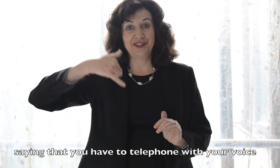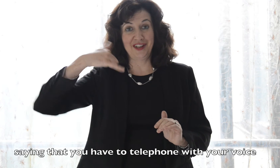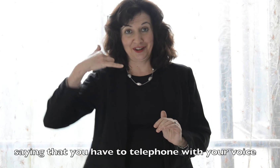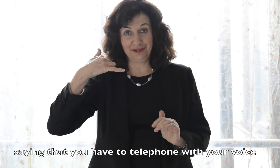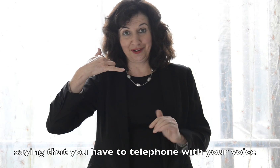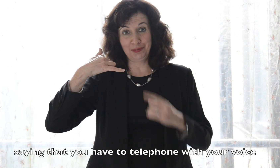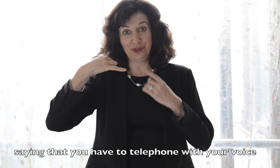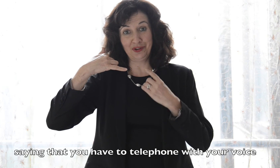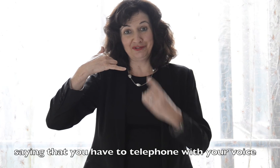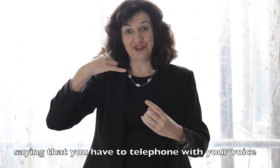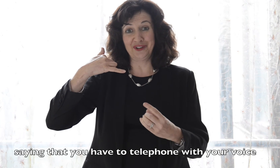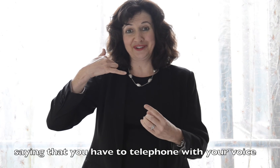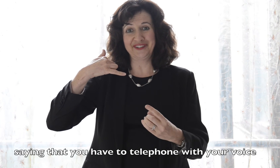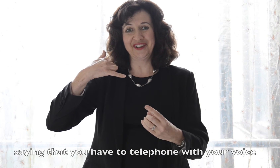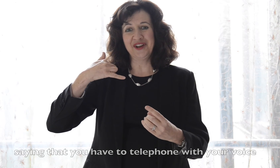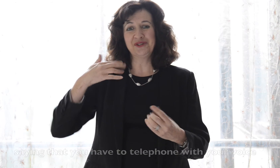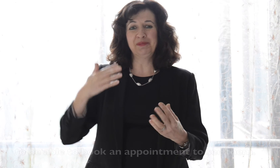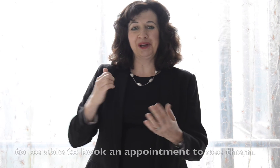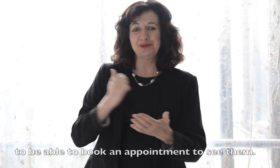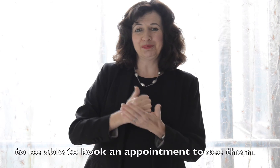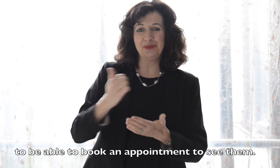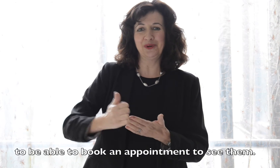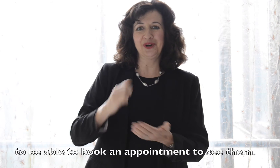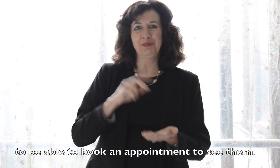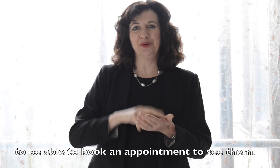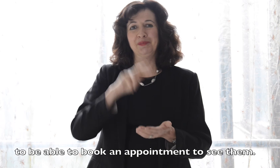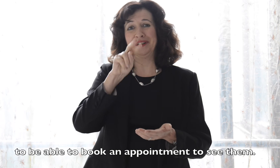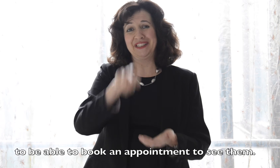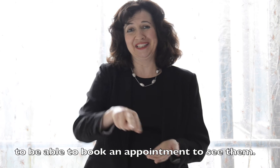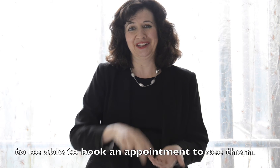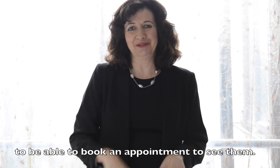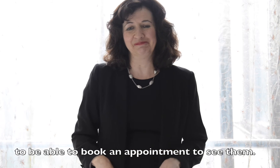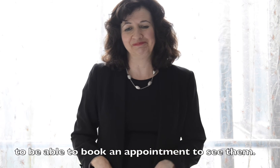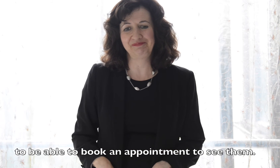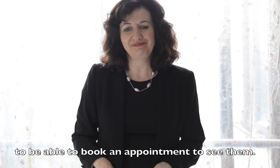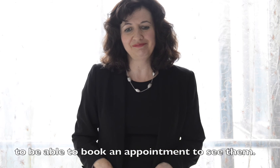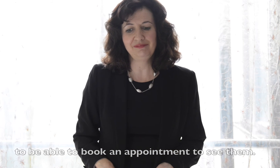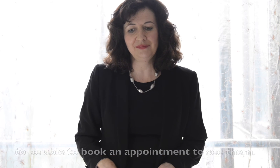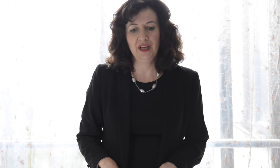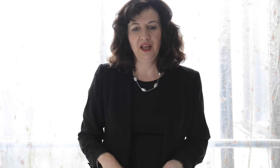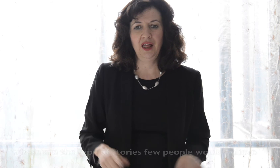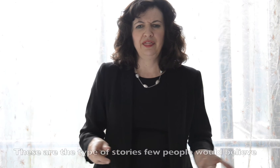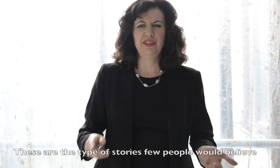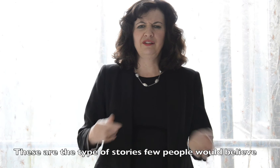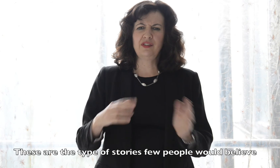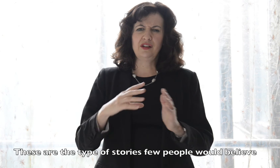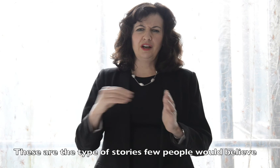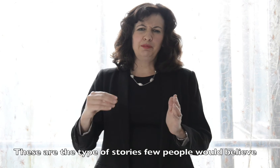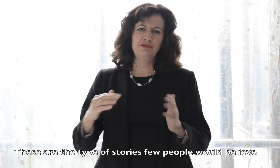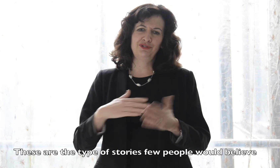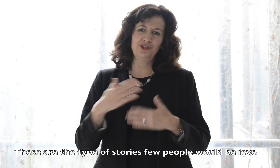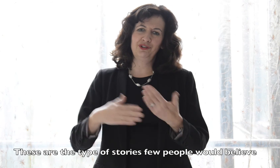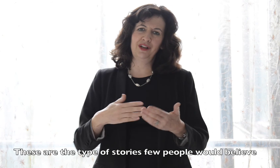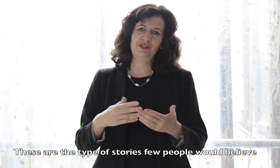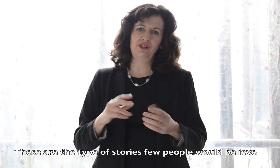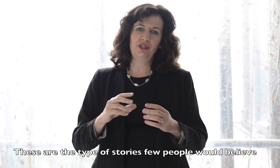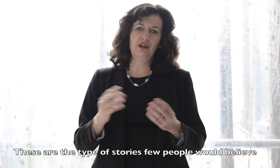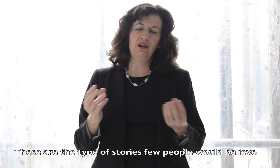to telephone with your voice to be able to book an appointment to see them. These are the type of stories that